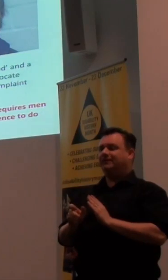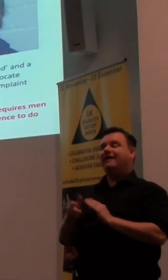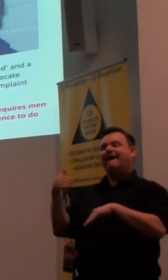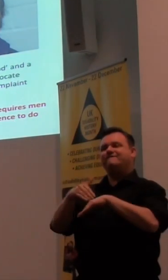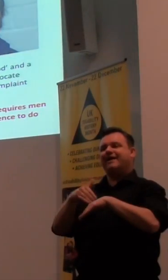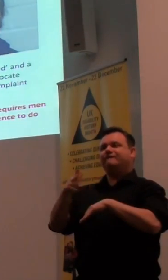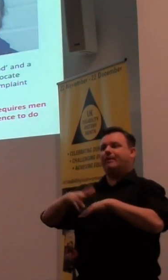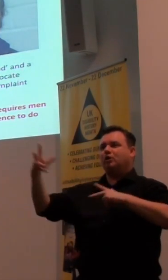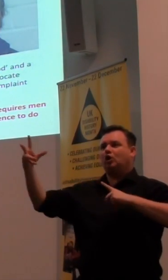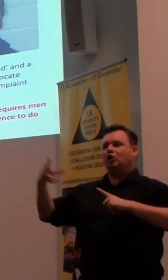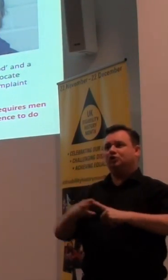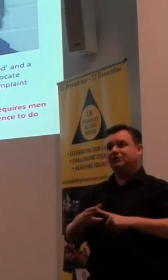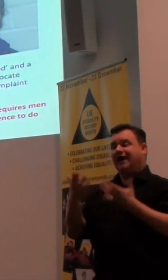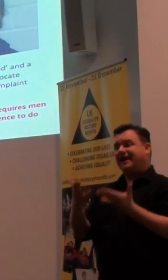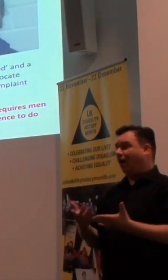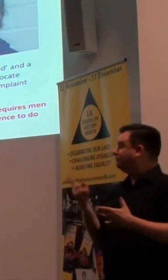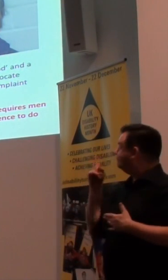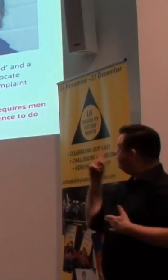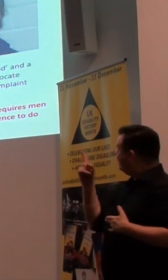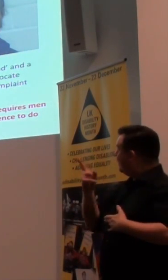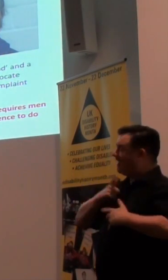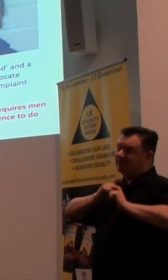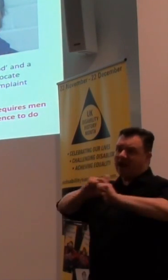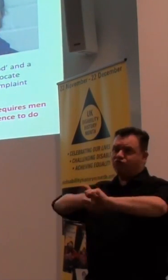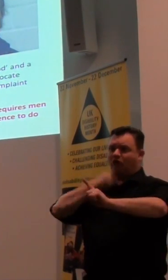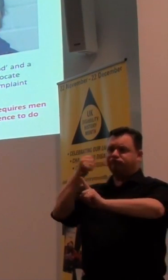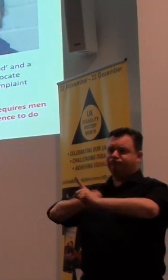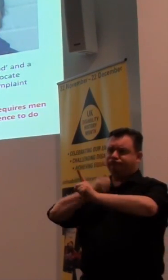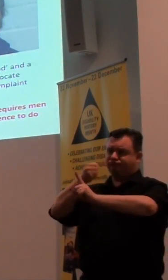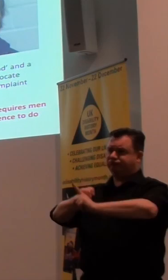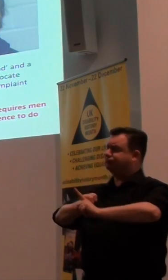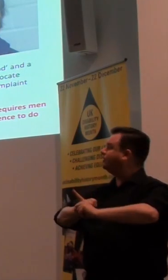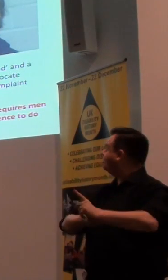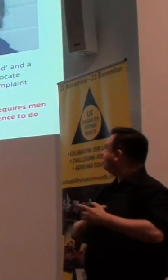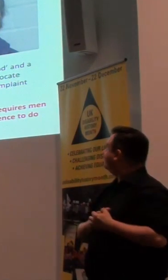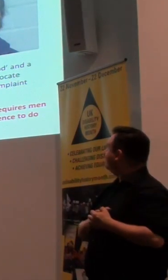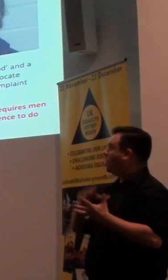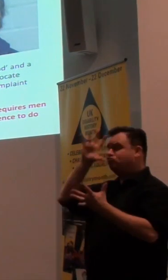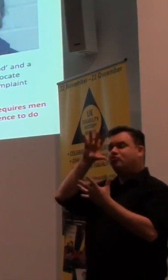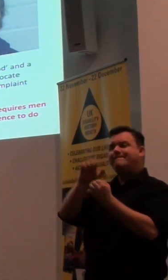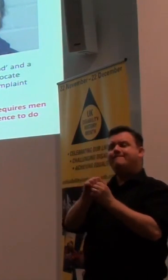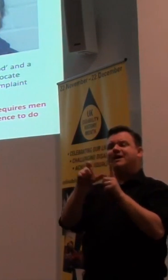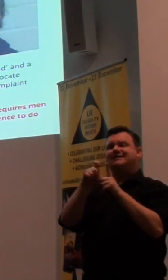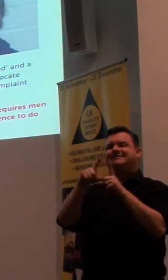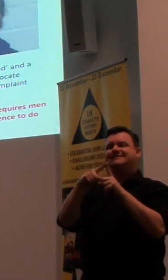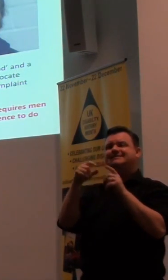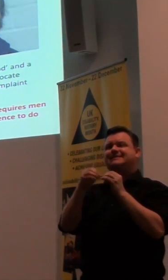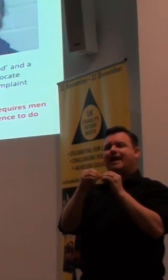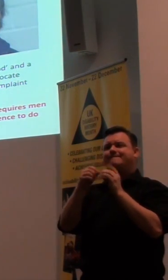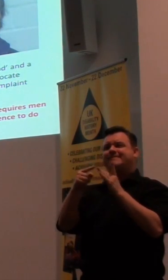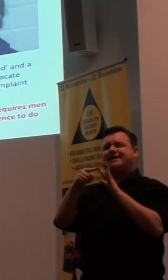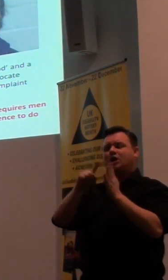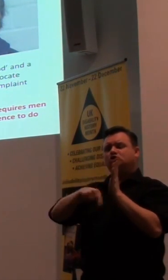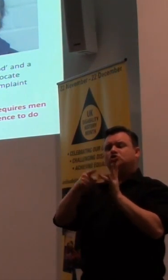this. We need to keep protesting. We need to celebrate on this slide's remembrance of Debbie Jolly, who was one of the founders of